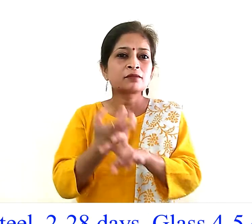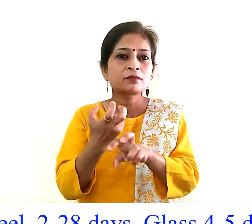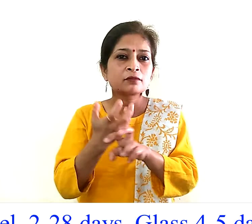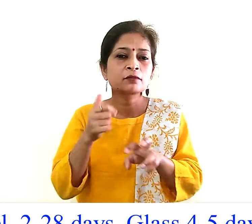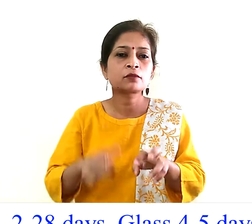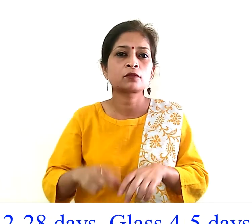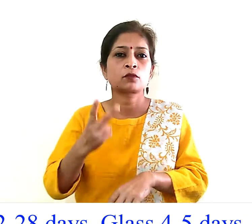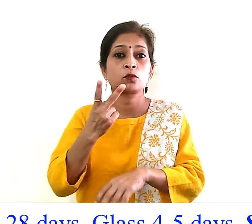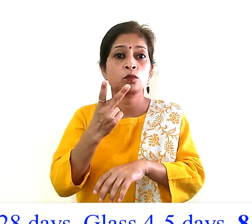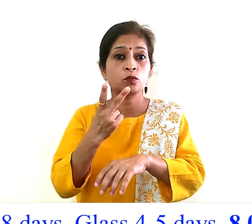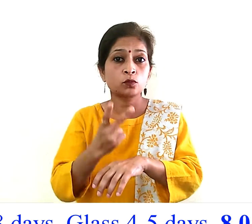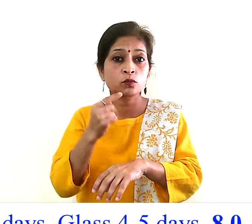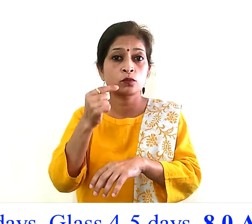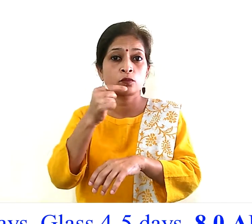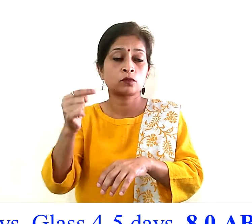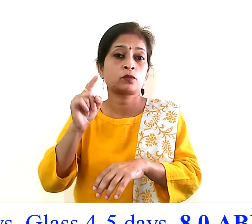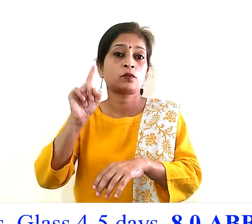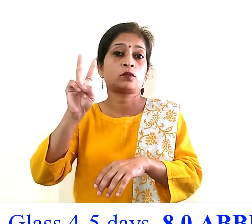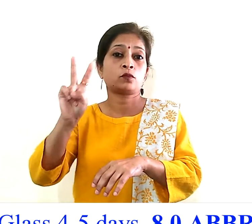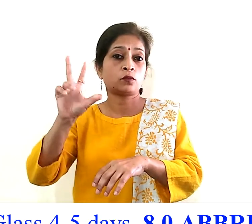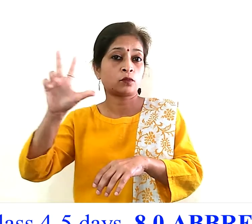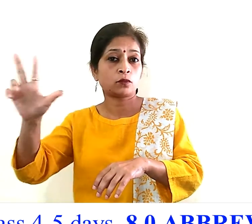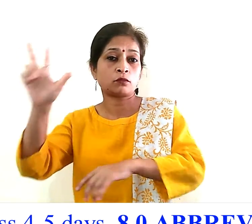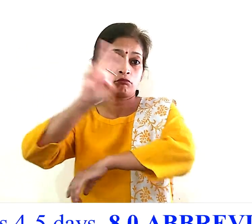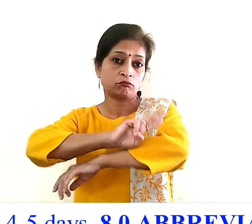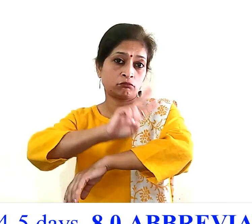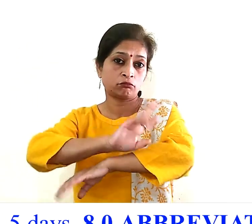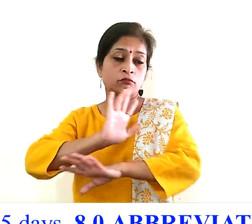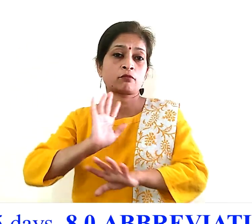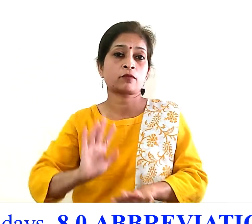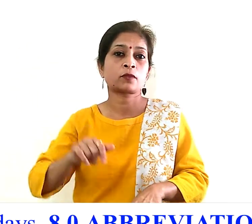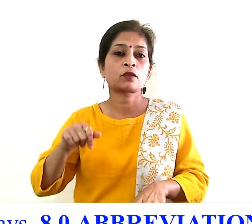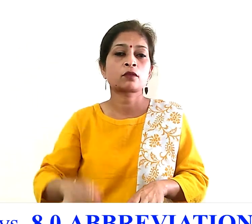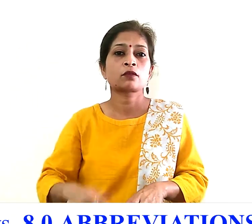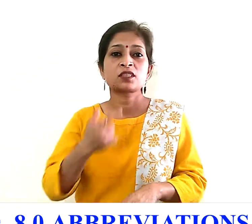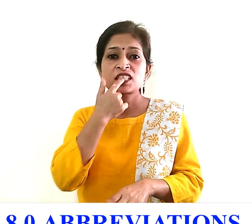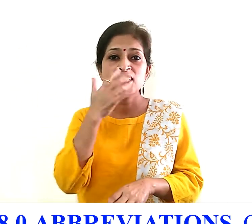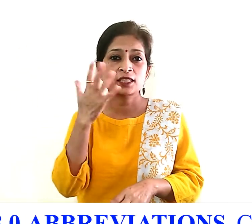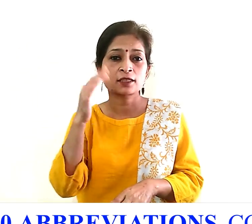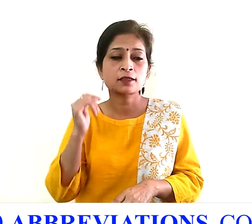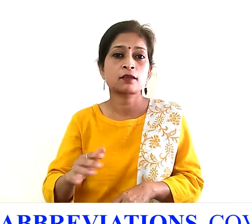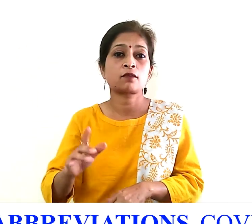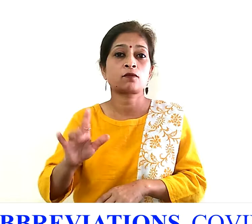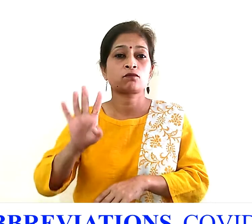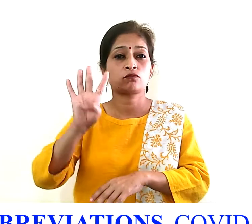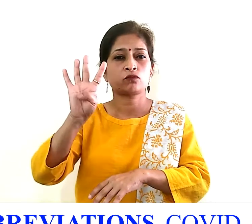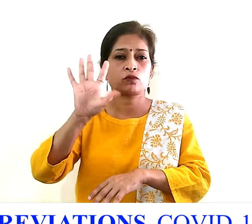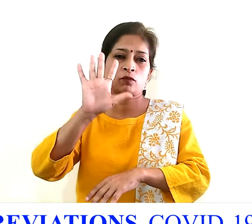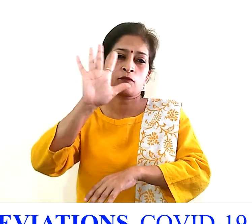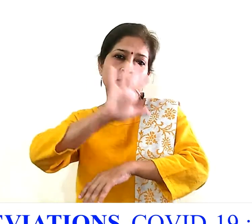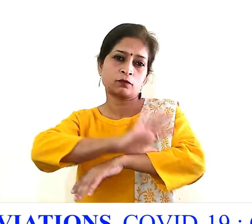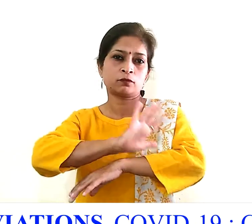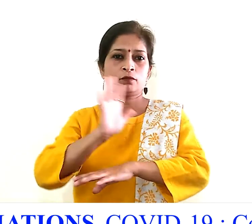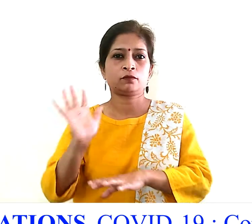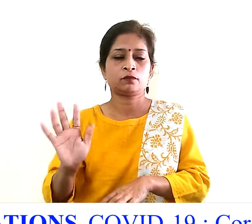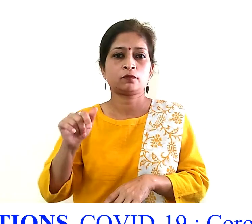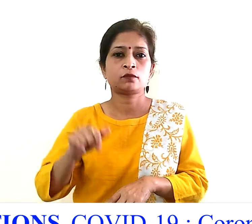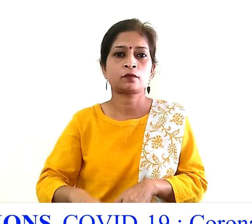2 to 28 days surface glass time duration 4 to 5 days 8.0